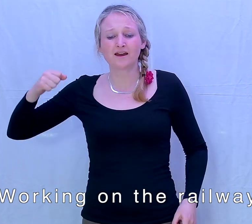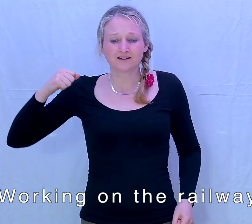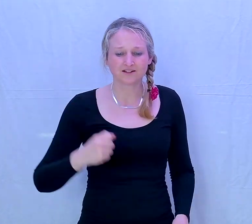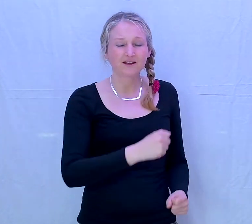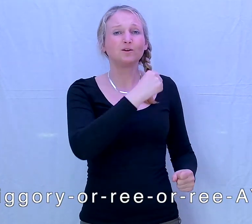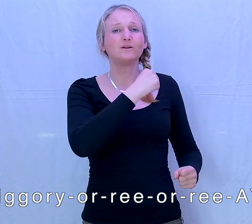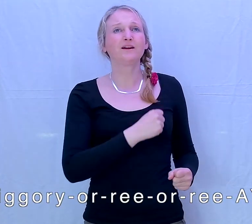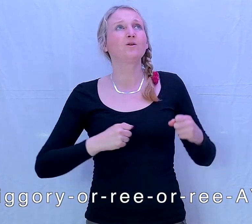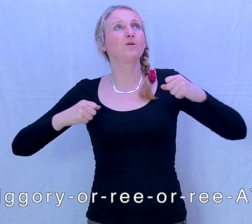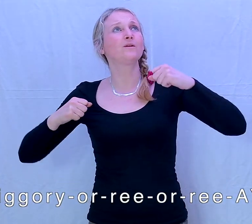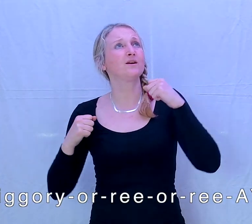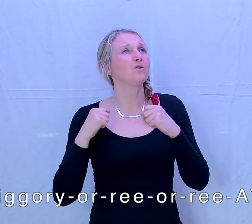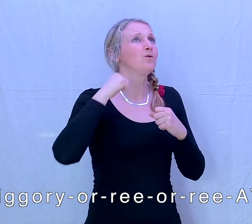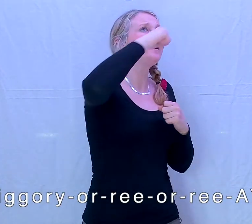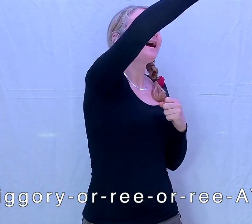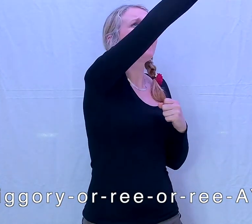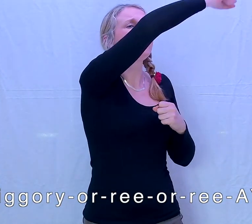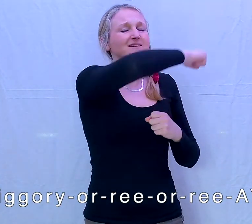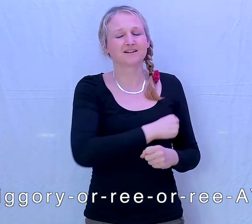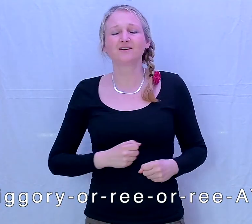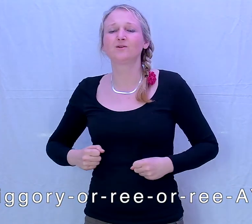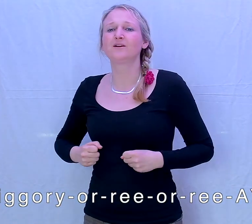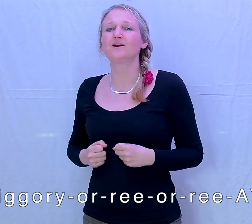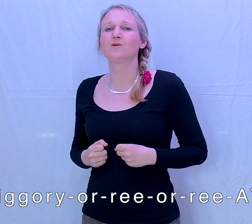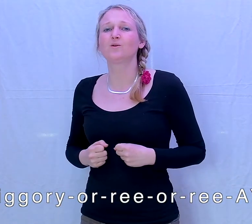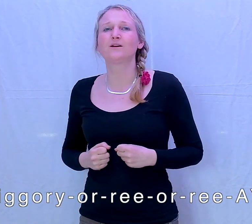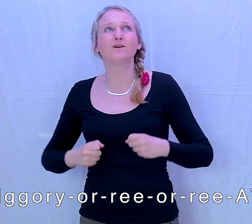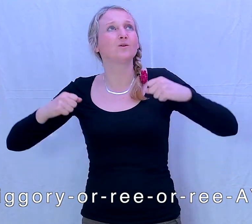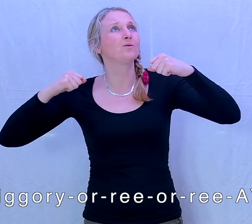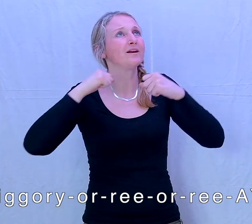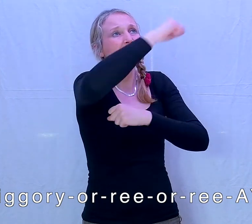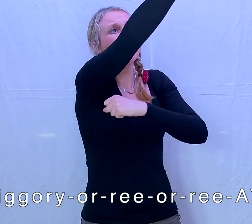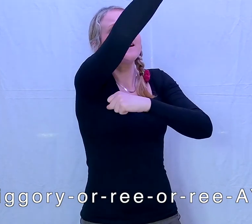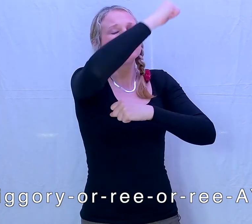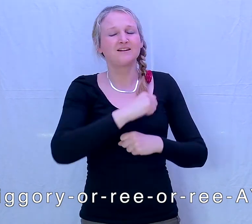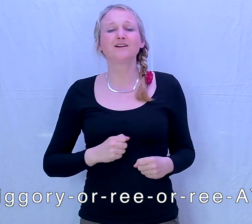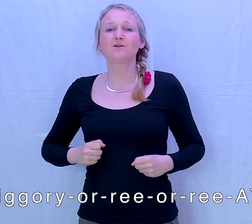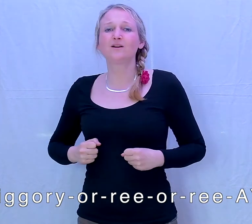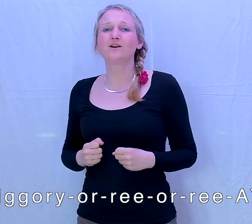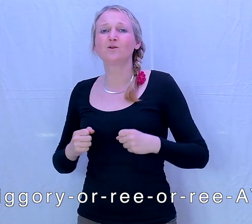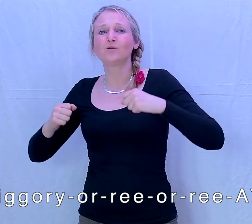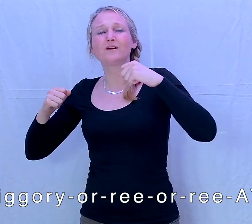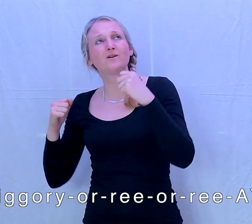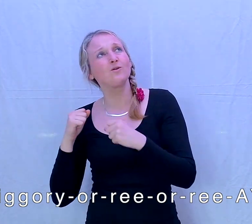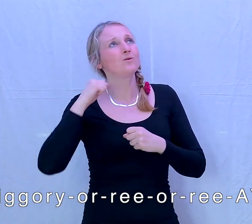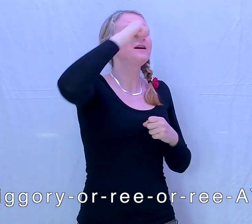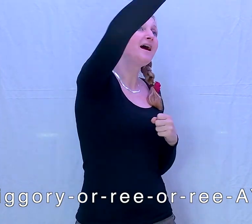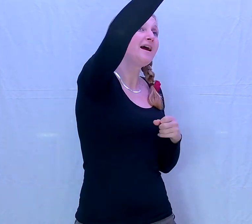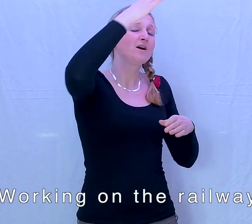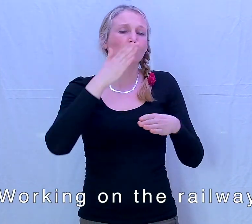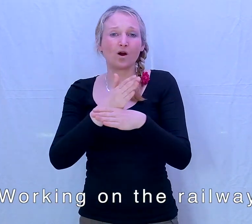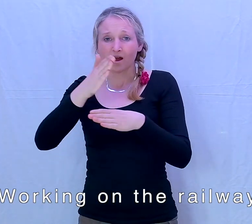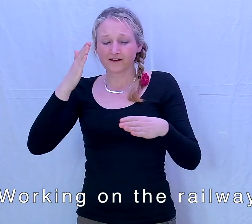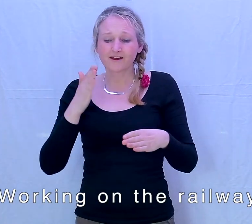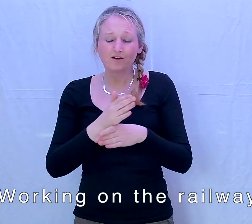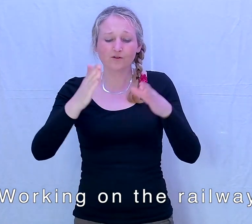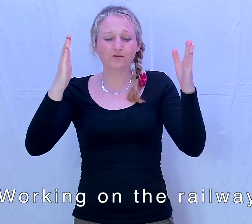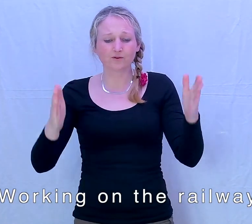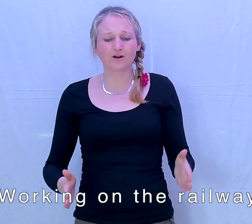Tiggery-oh-ree-oh-ree-ay, Tiggery-oh-ree-oh-ree-ay, Tiggery-oh-ree-oh-ree-ay, working on the